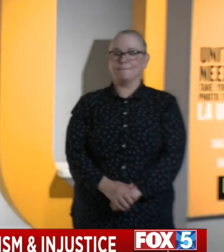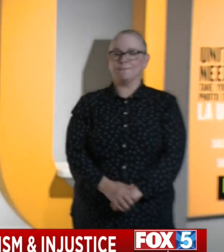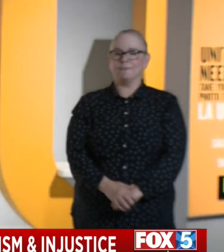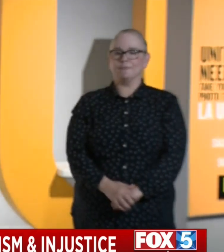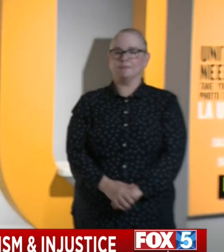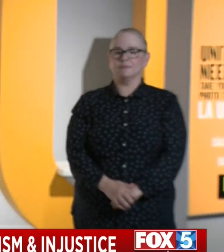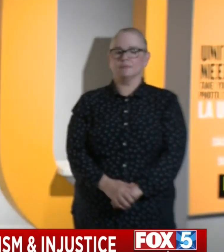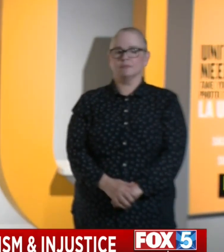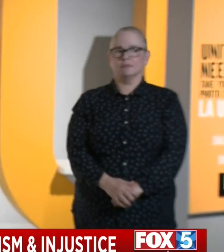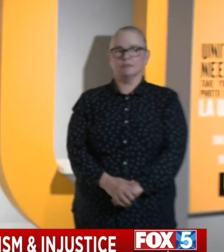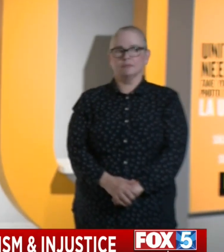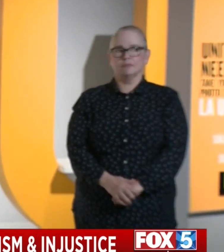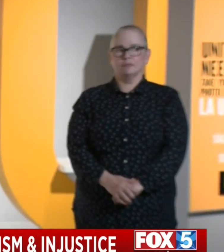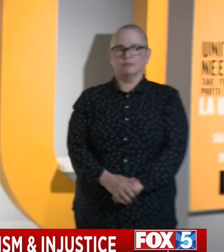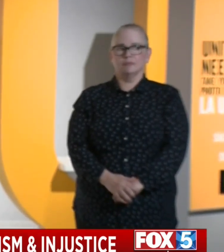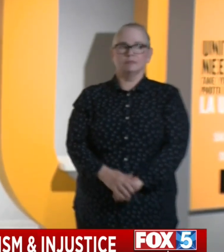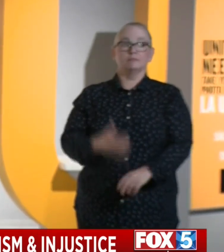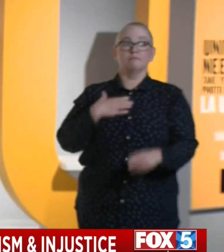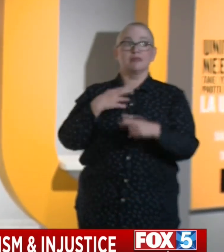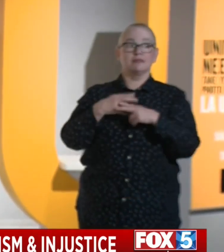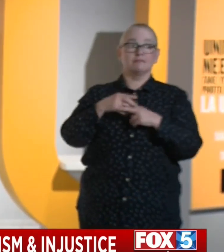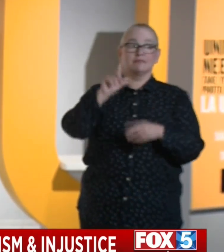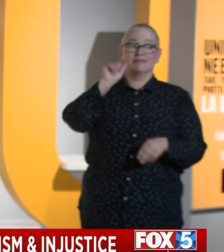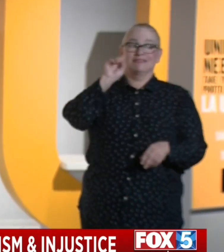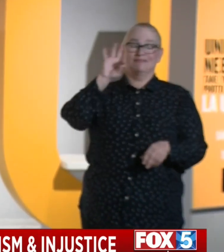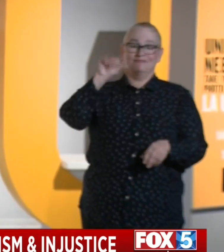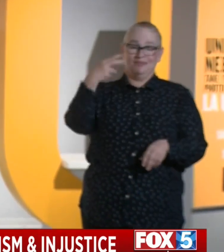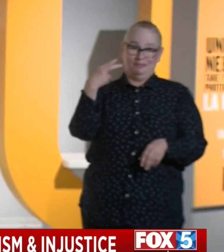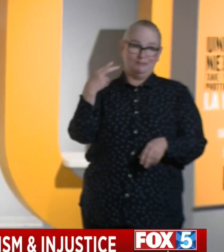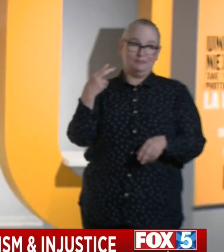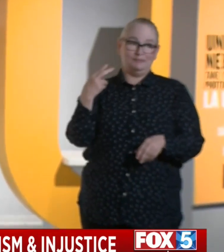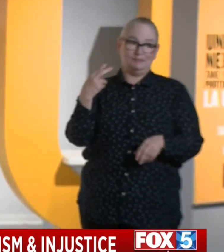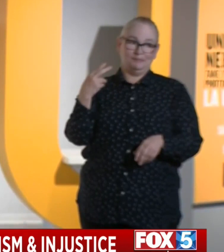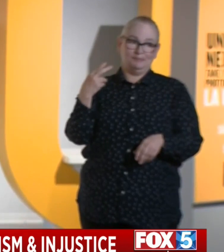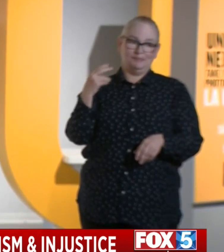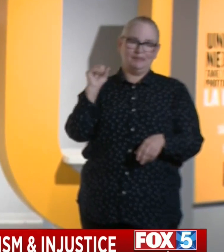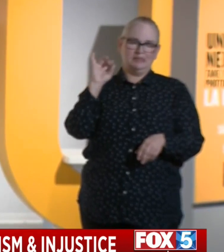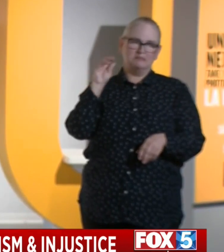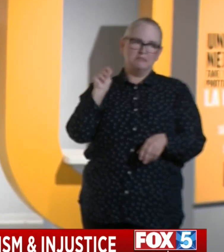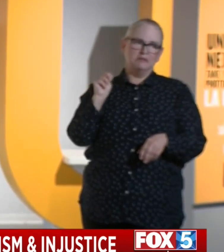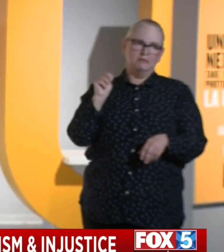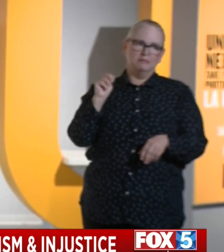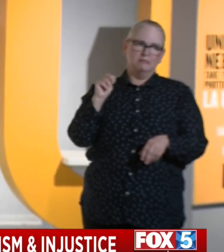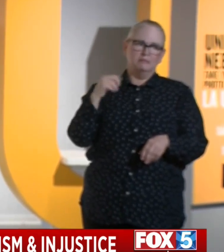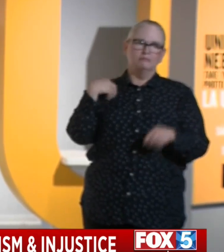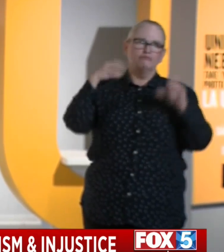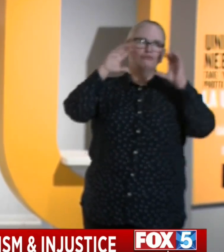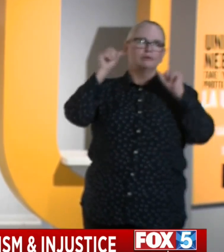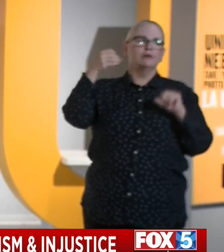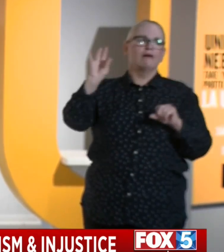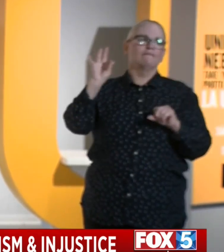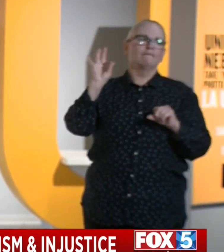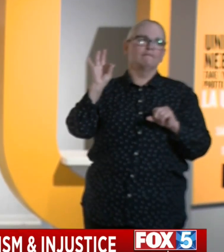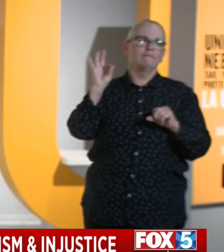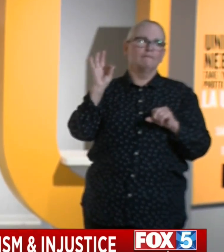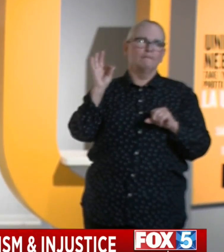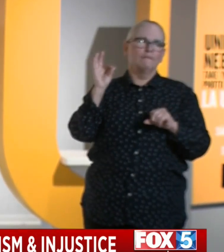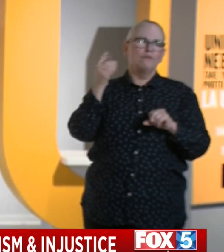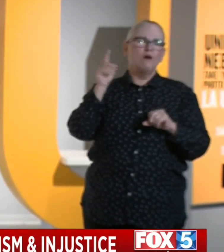My name is Latifah Simon. I'm the president of the Akhenadi Foundation, which is one of the state's first